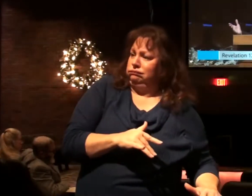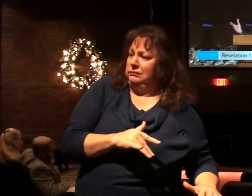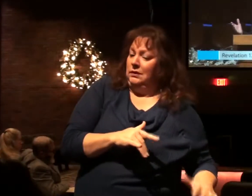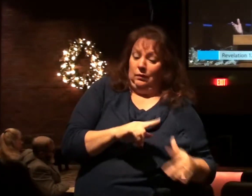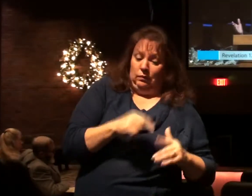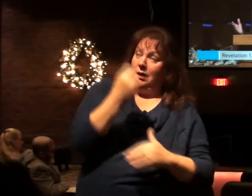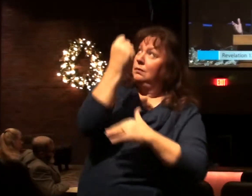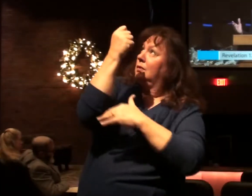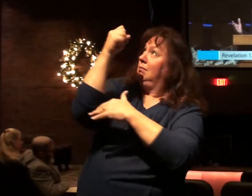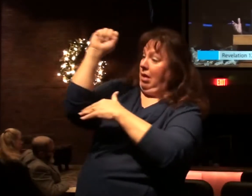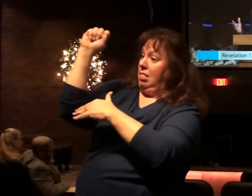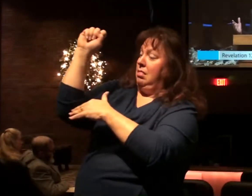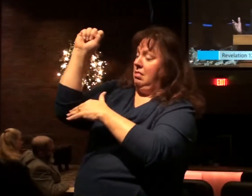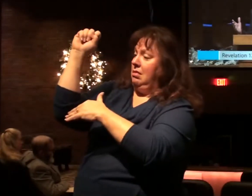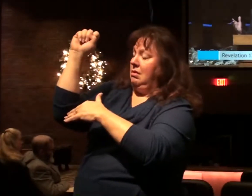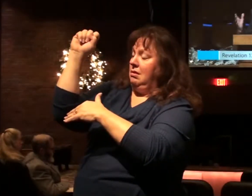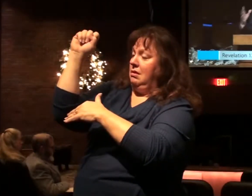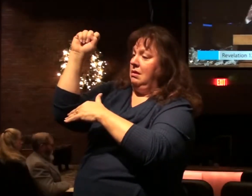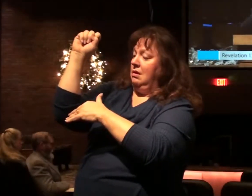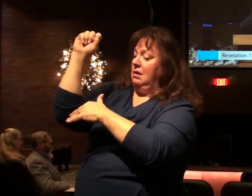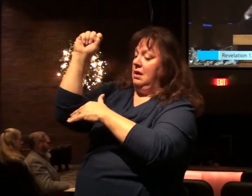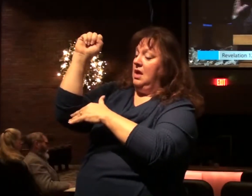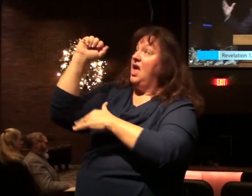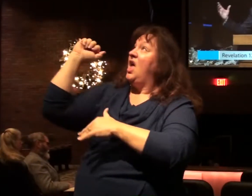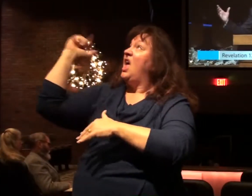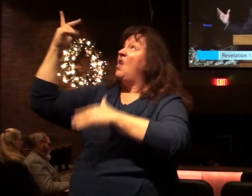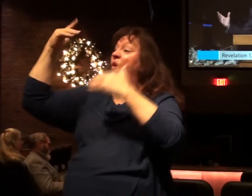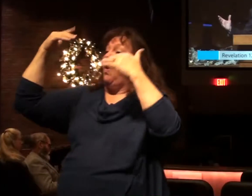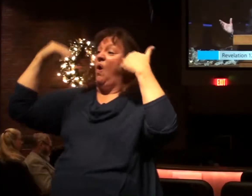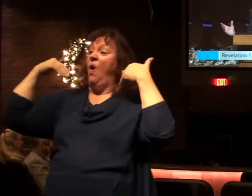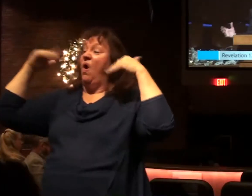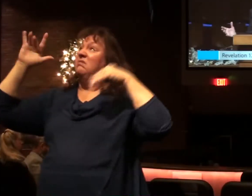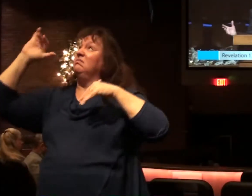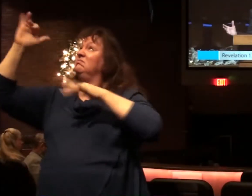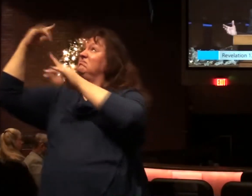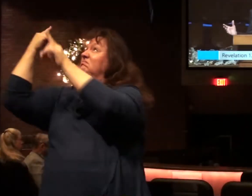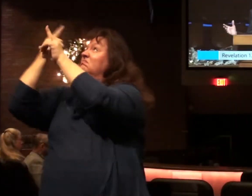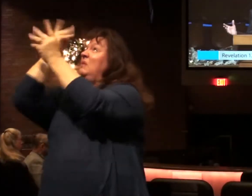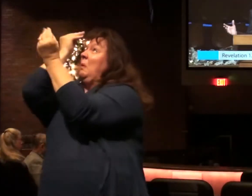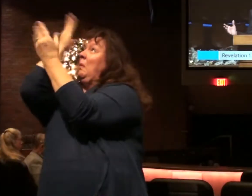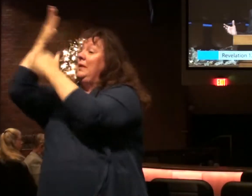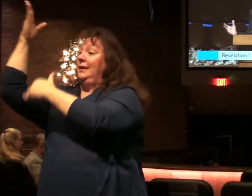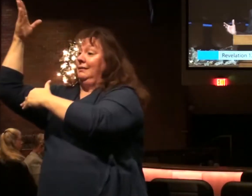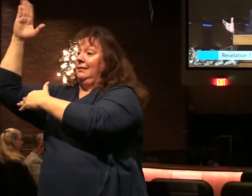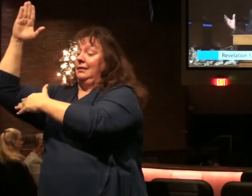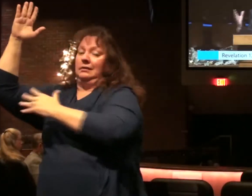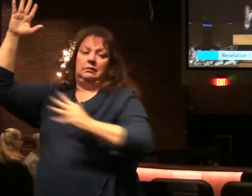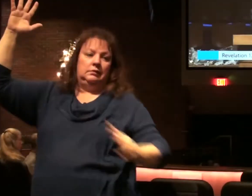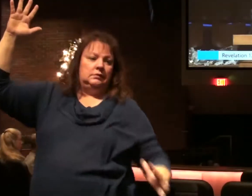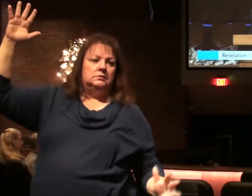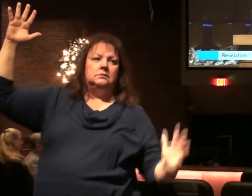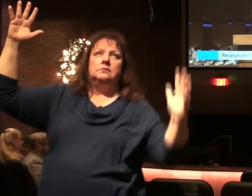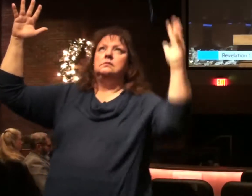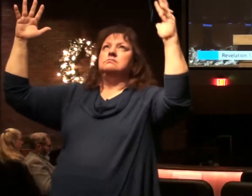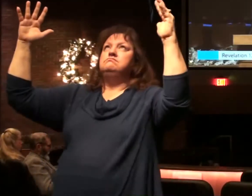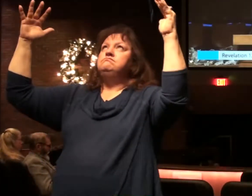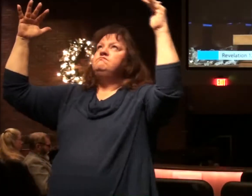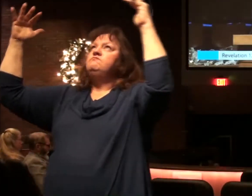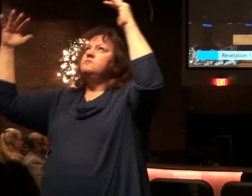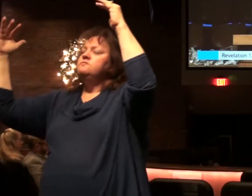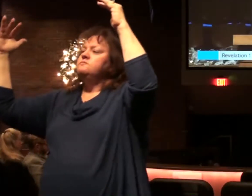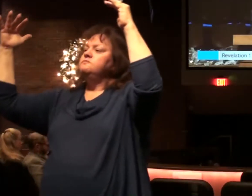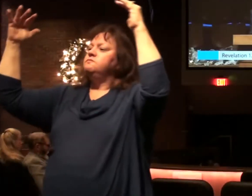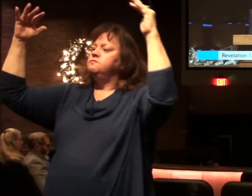rebellion against God and all the angels who have remained faithful to God will be joined in a battle.